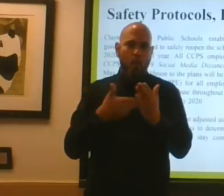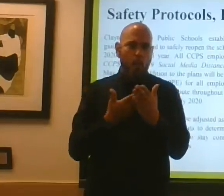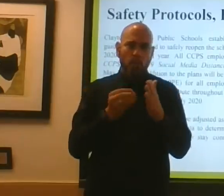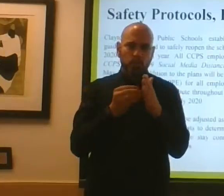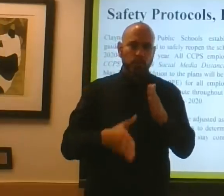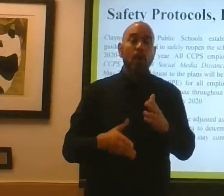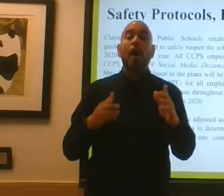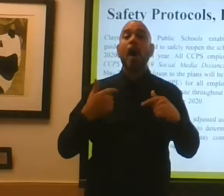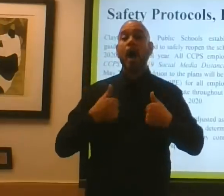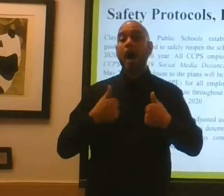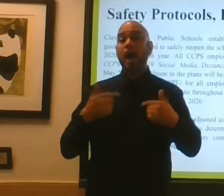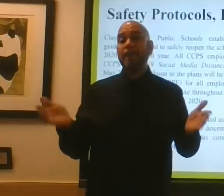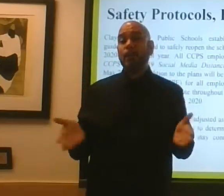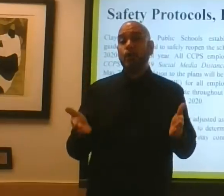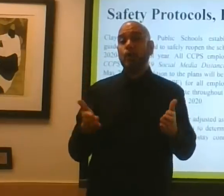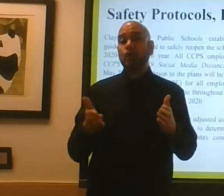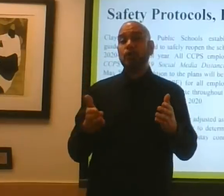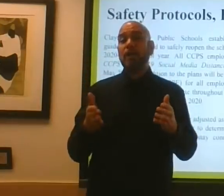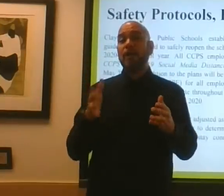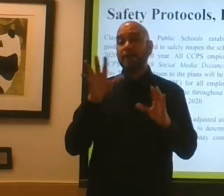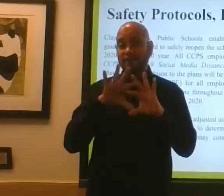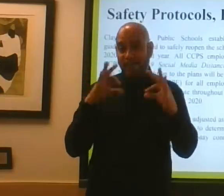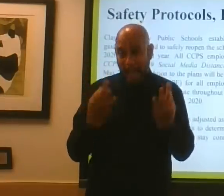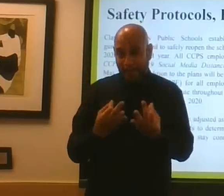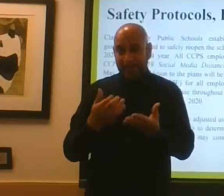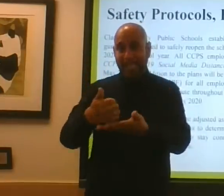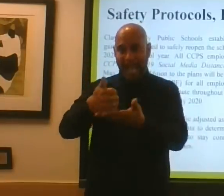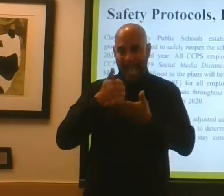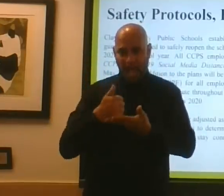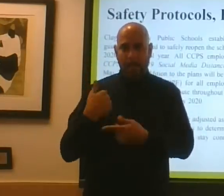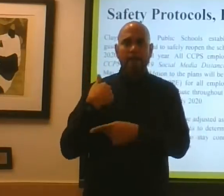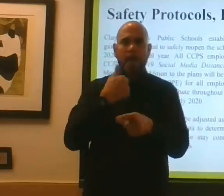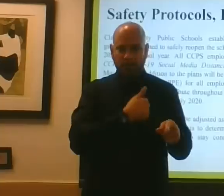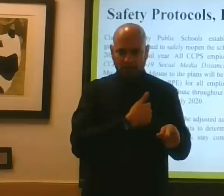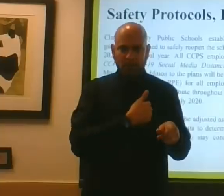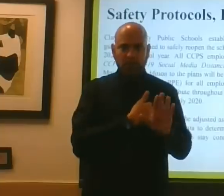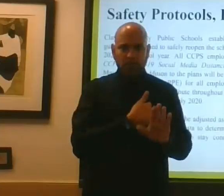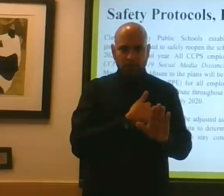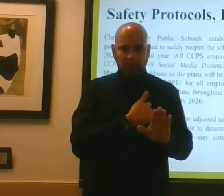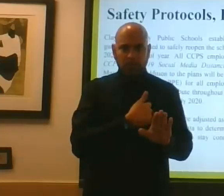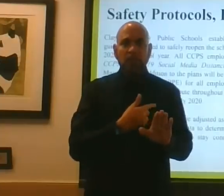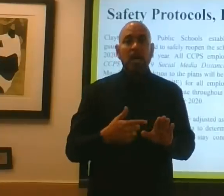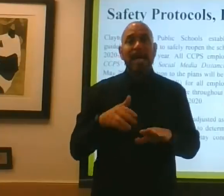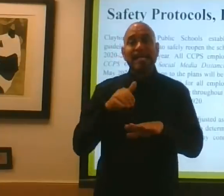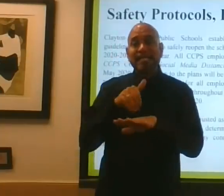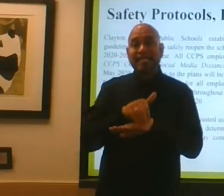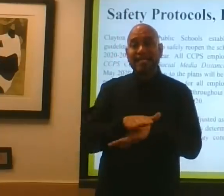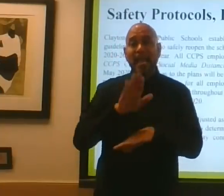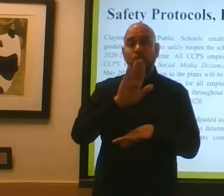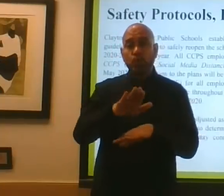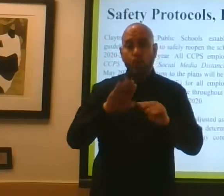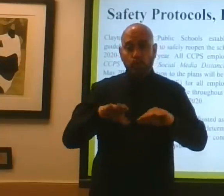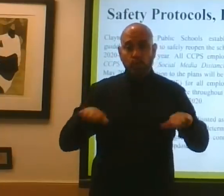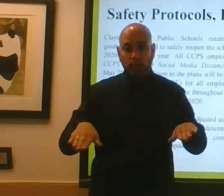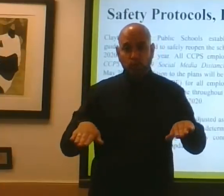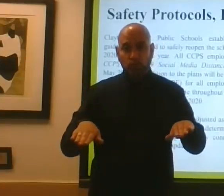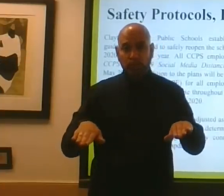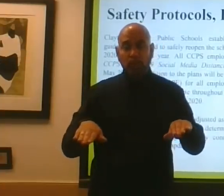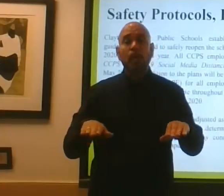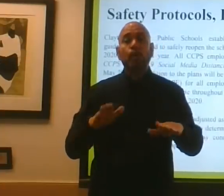encouraging families to help us in this area to send students to school with masks.